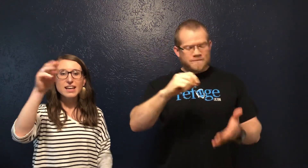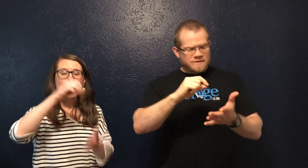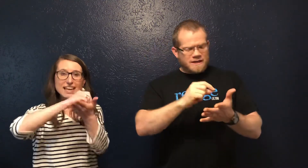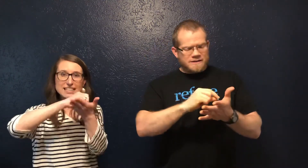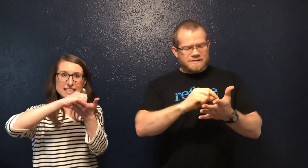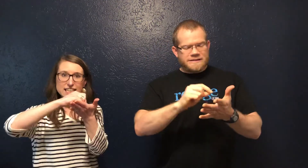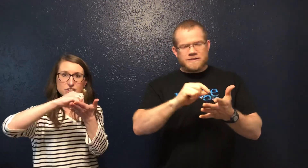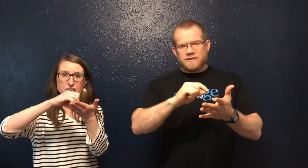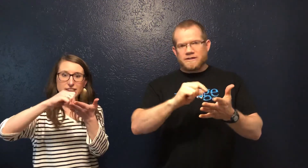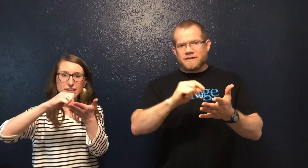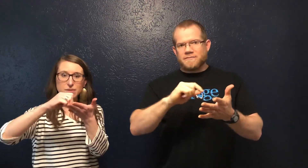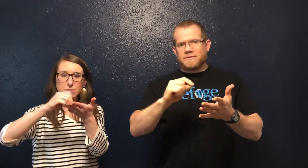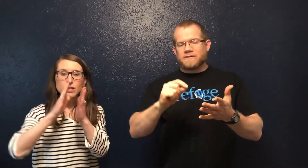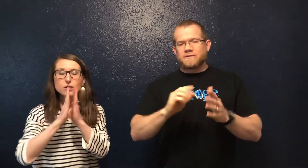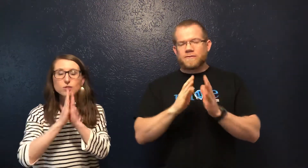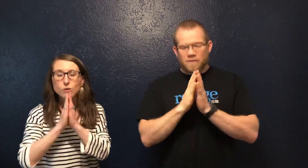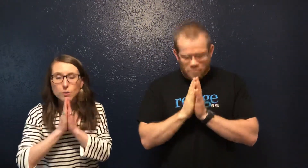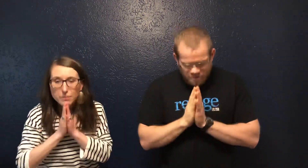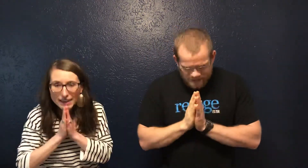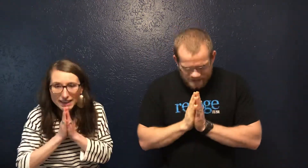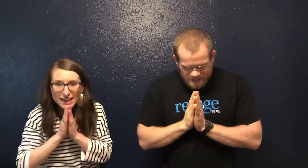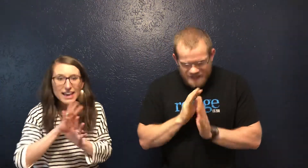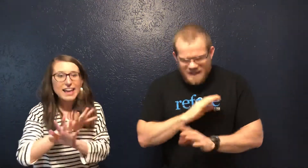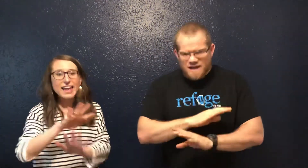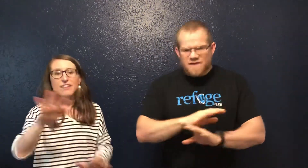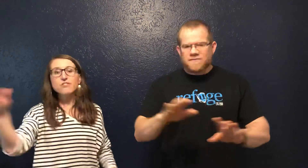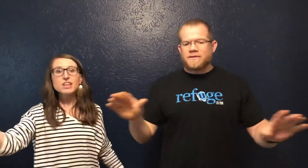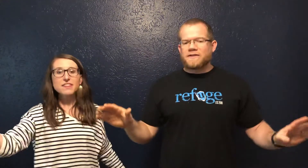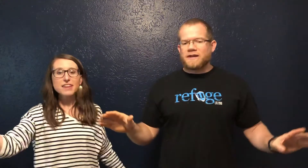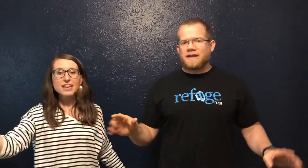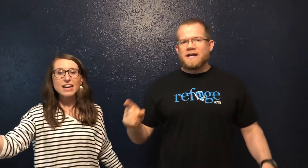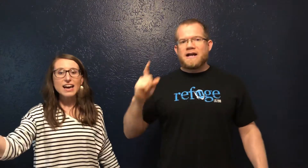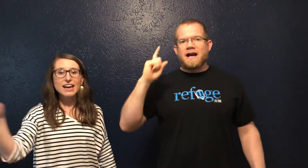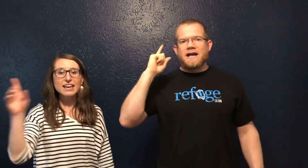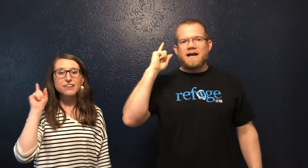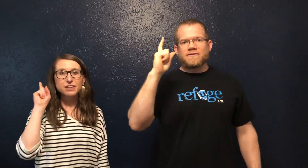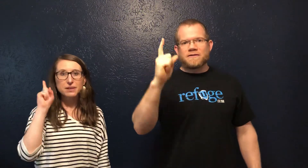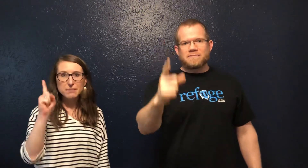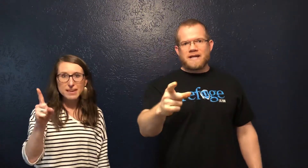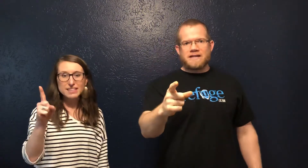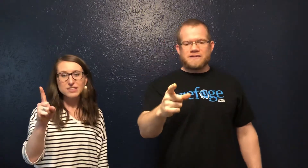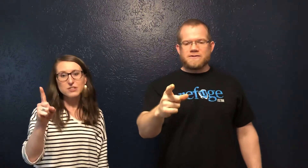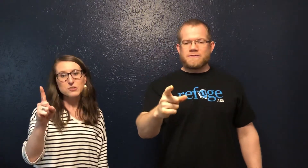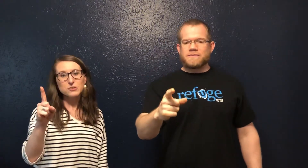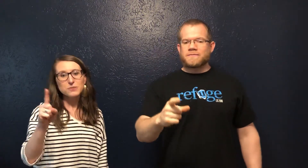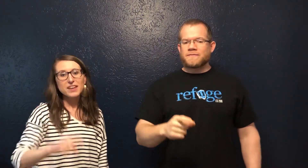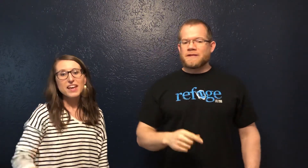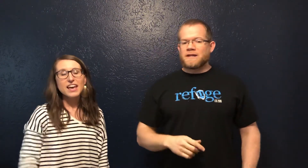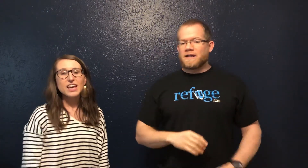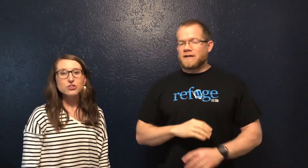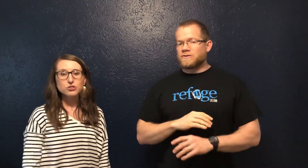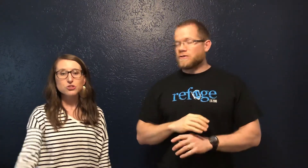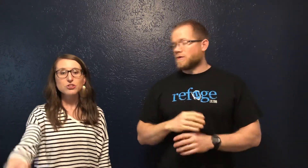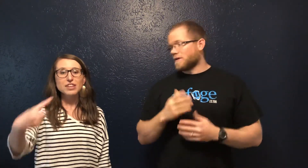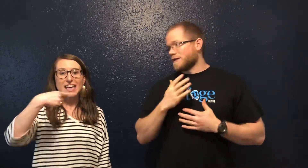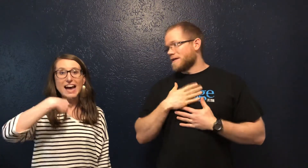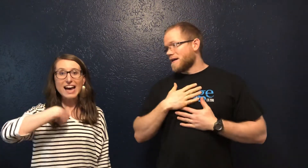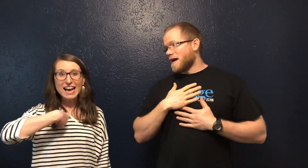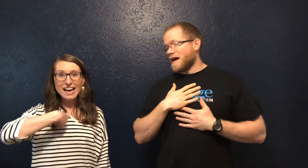and teaching them to obey everything I have commanded you. And surely I